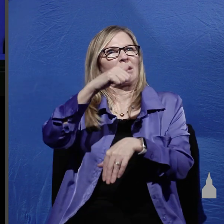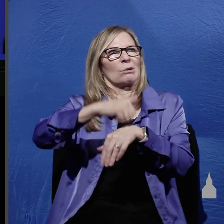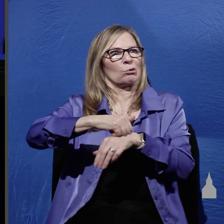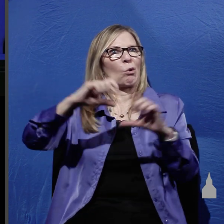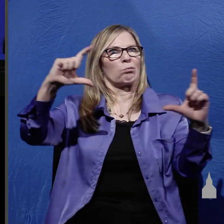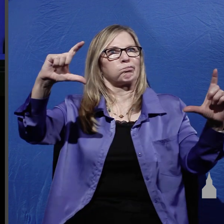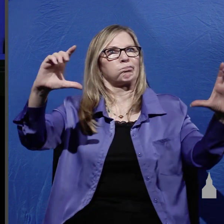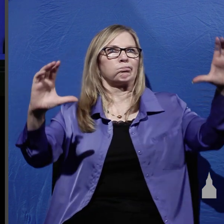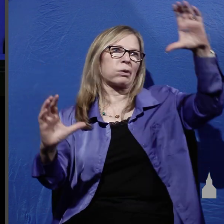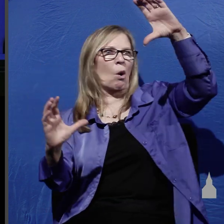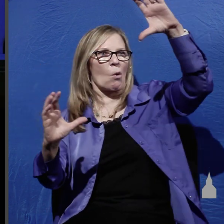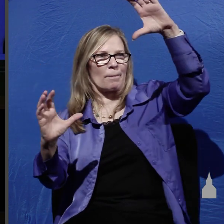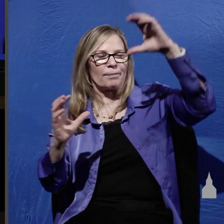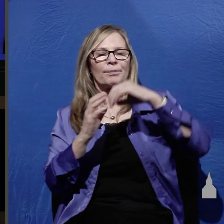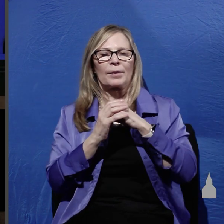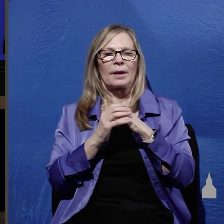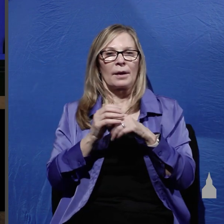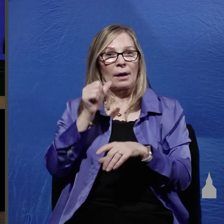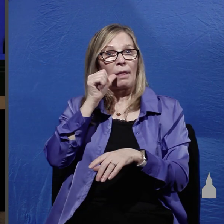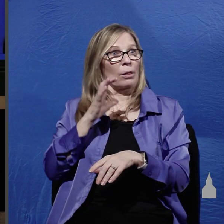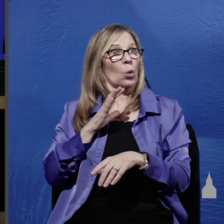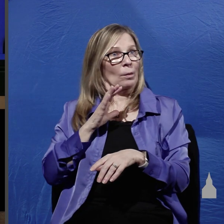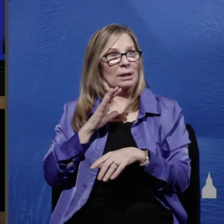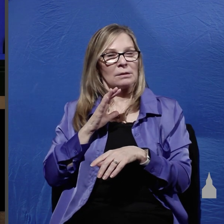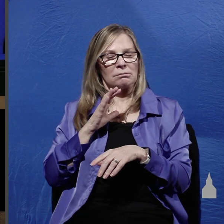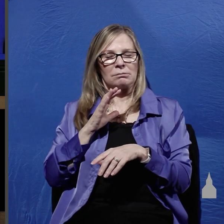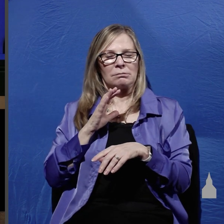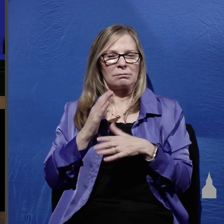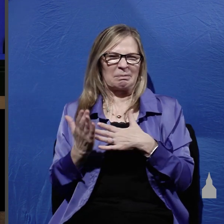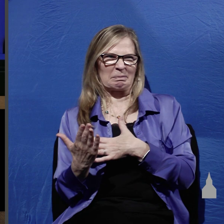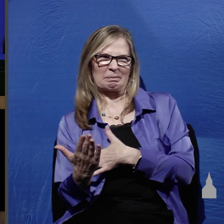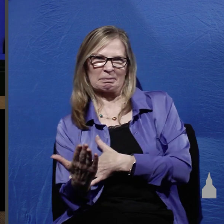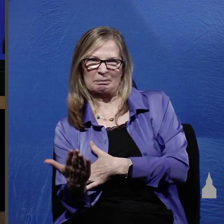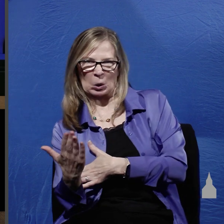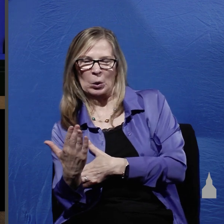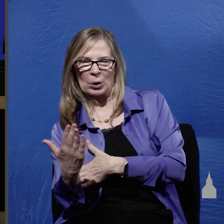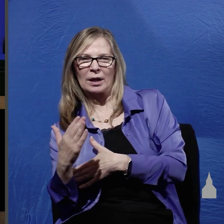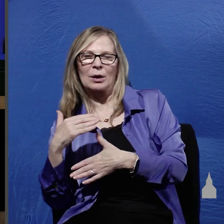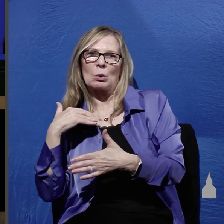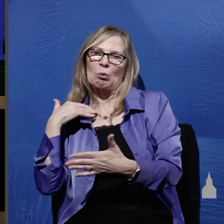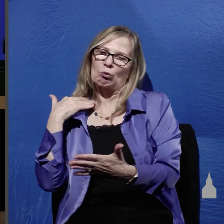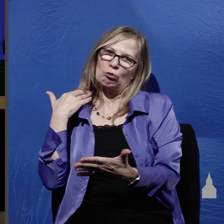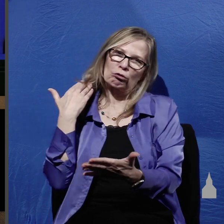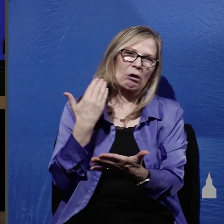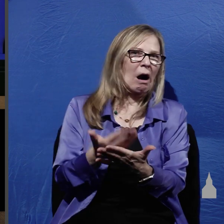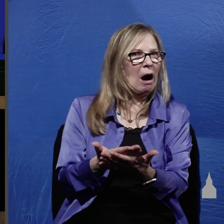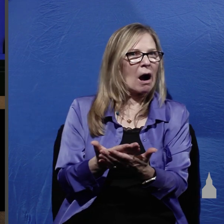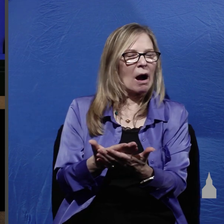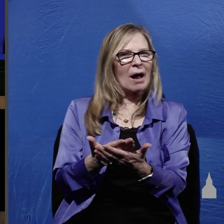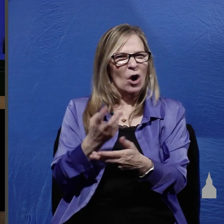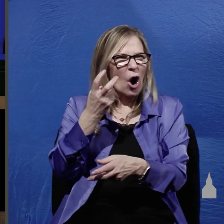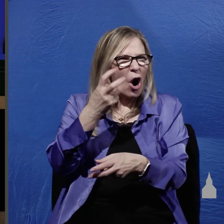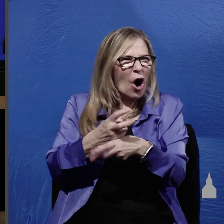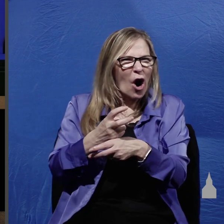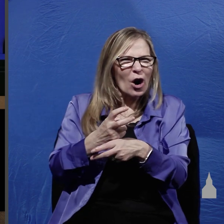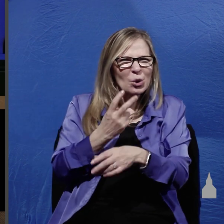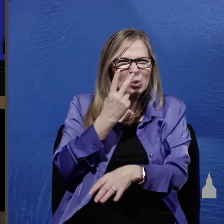he writes these women started out while it was yet dark and arrived at the tomb in the early dawn when it was difficult to distinguish objects